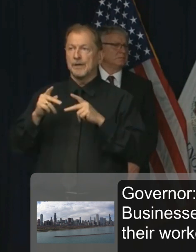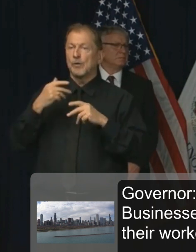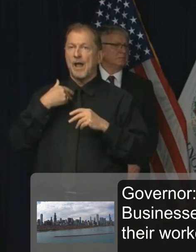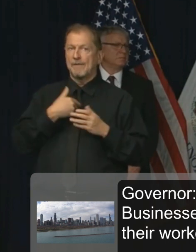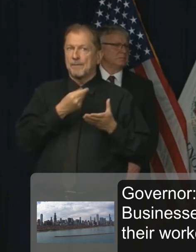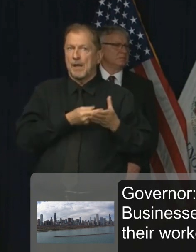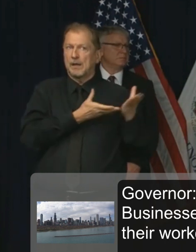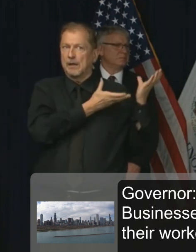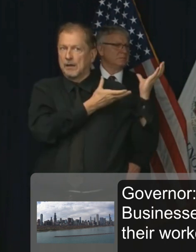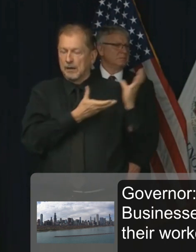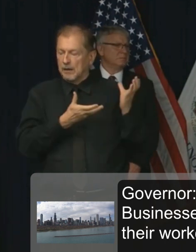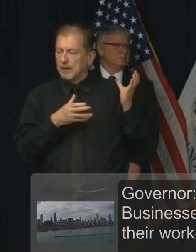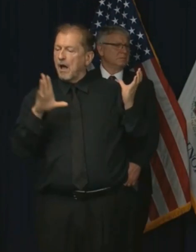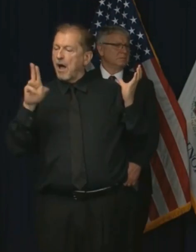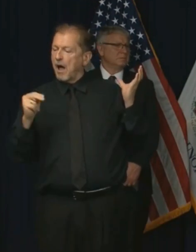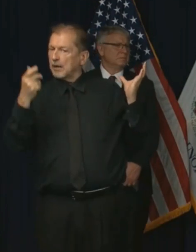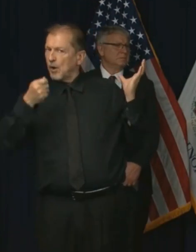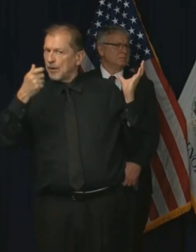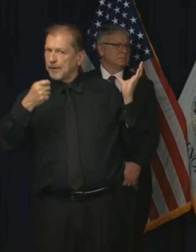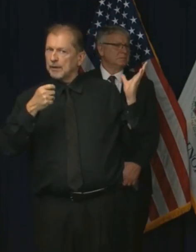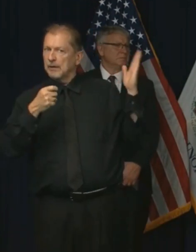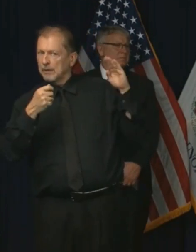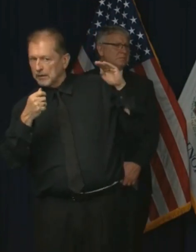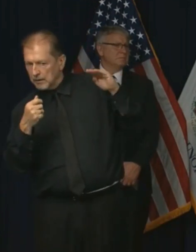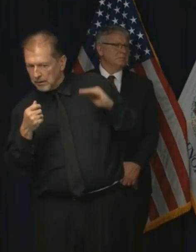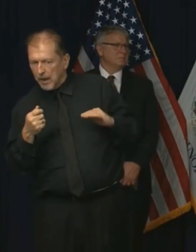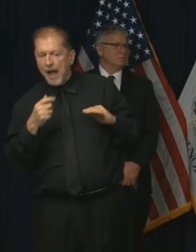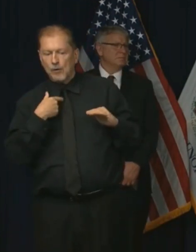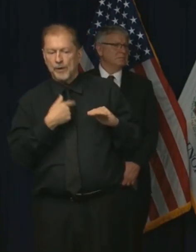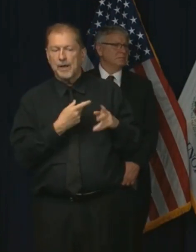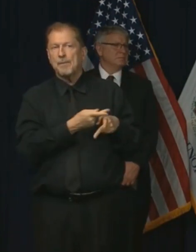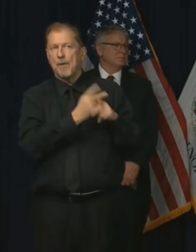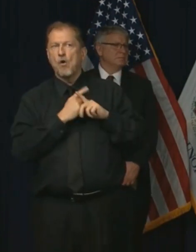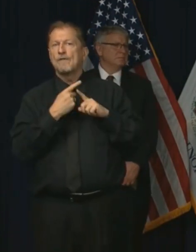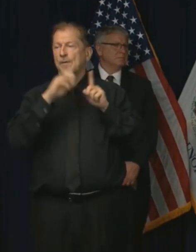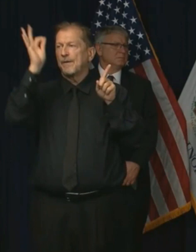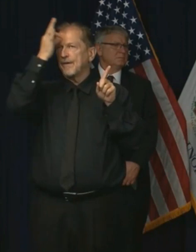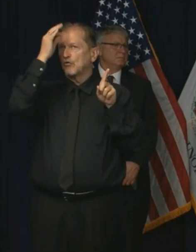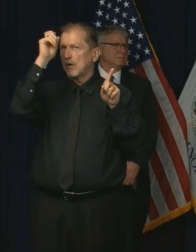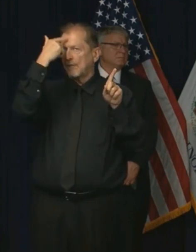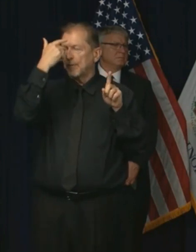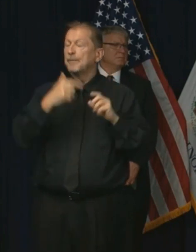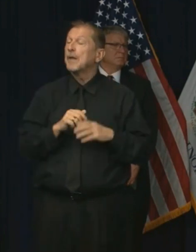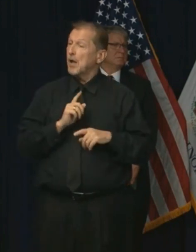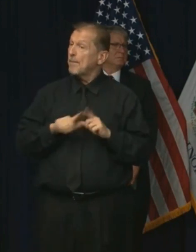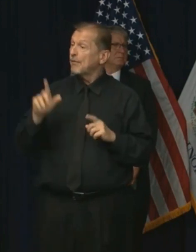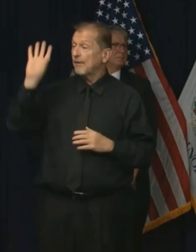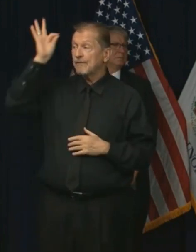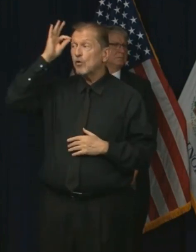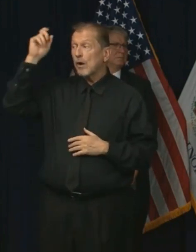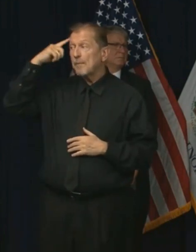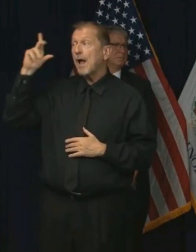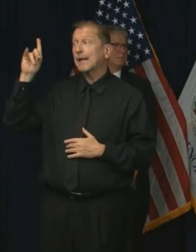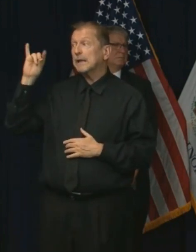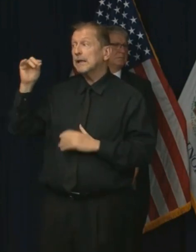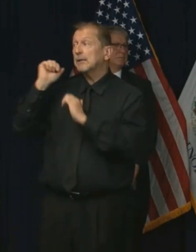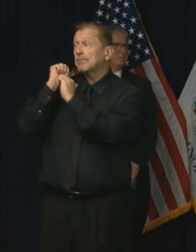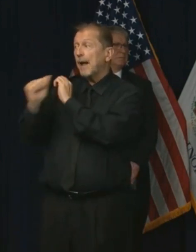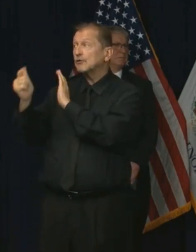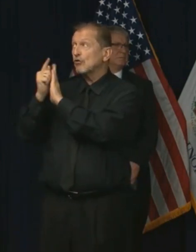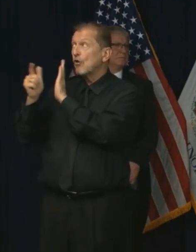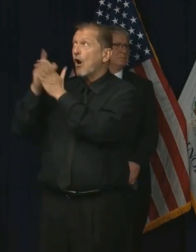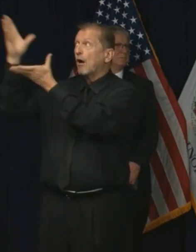that exist if we need to, to borrow from the federal government. But the federal government has done a great job of providing